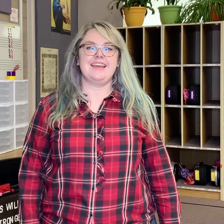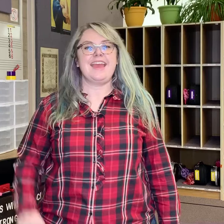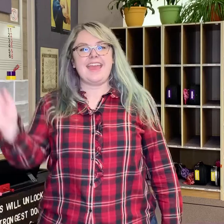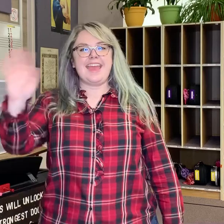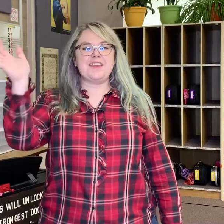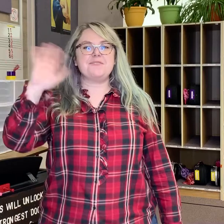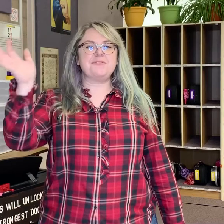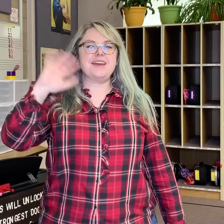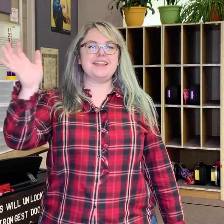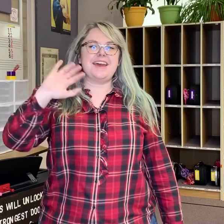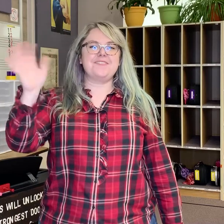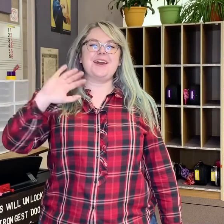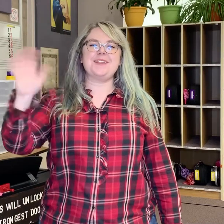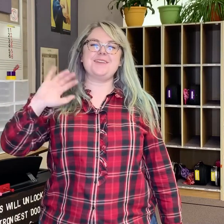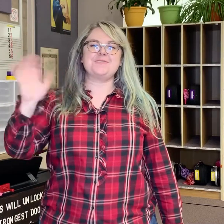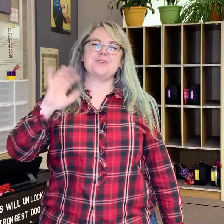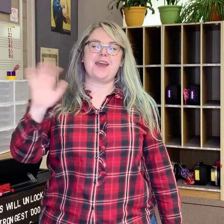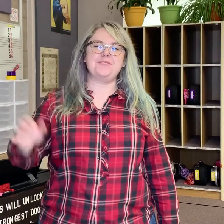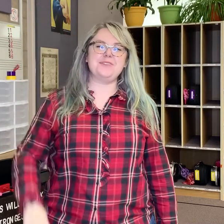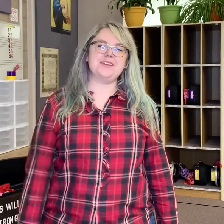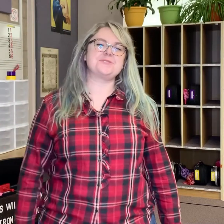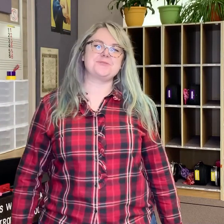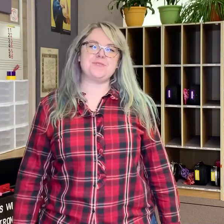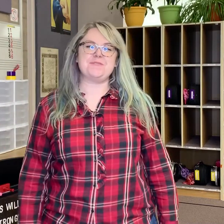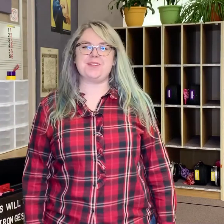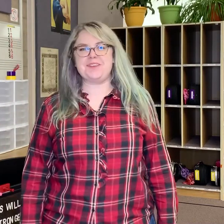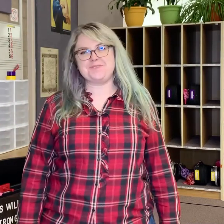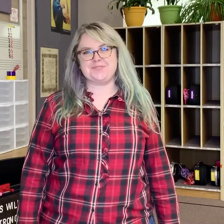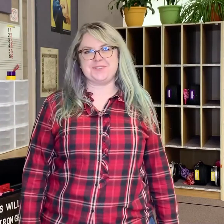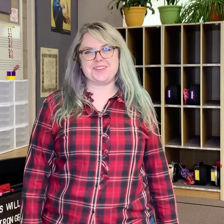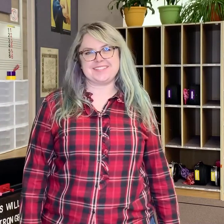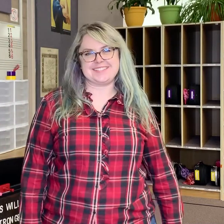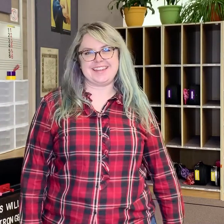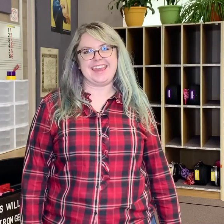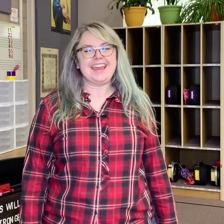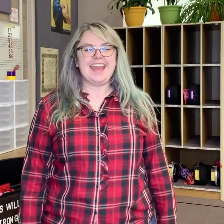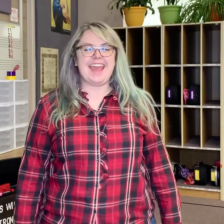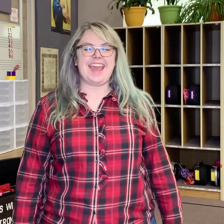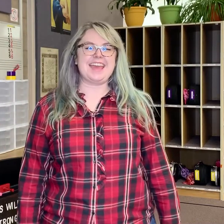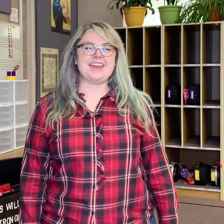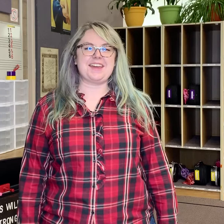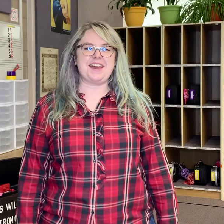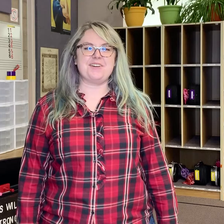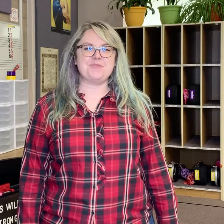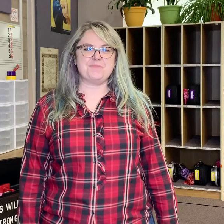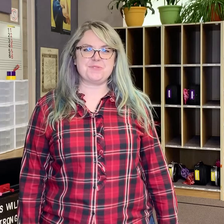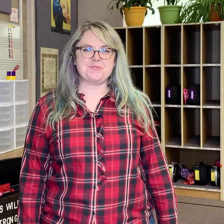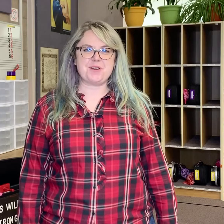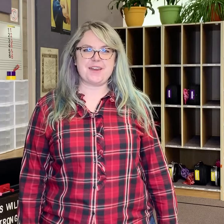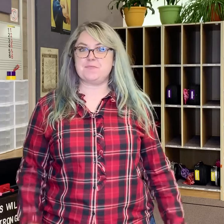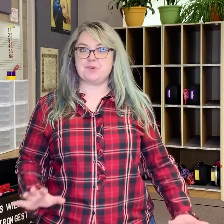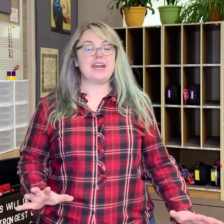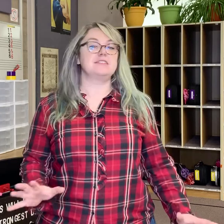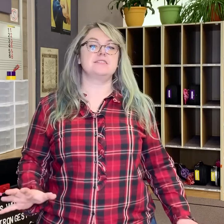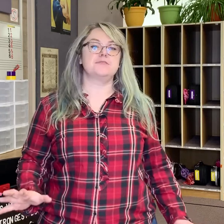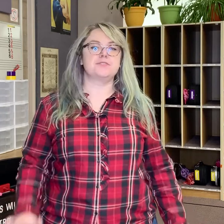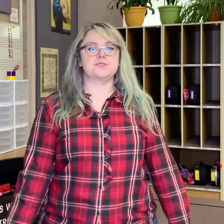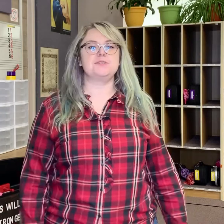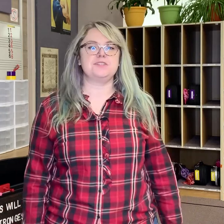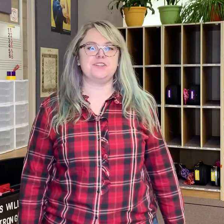Hey everyone, I've got another travel instrument video for us today and I hope you have practiced the first one so you know